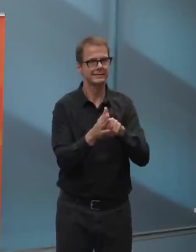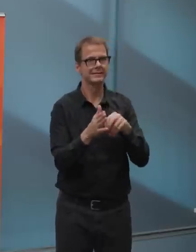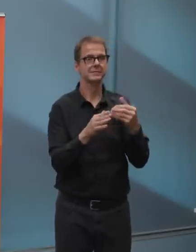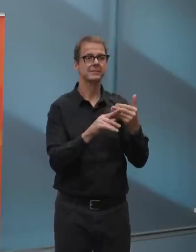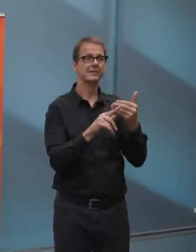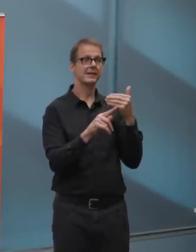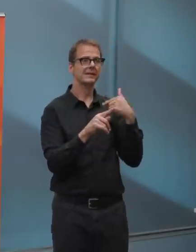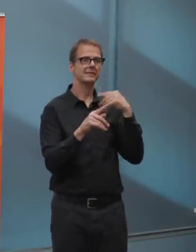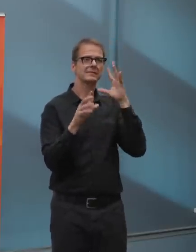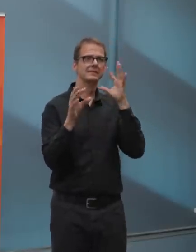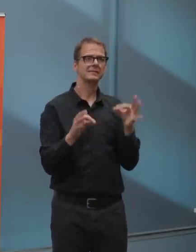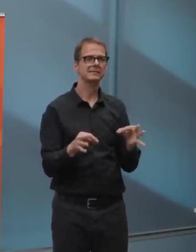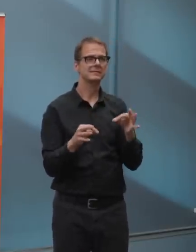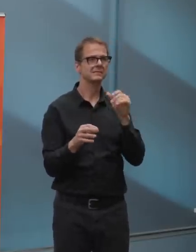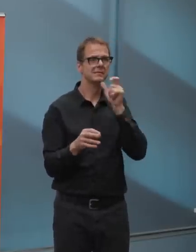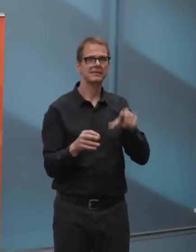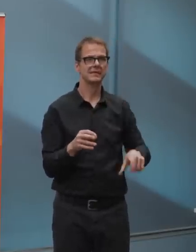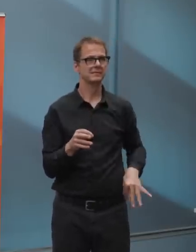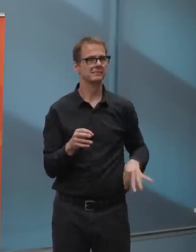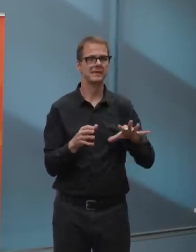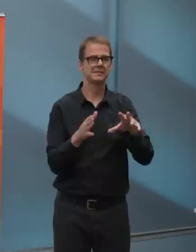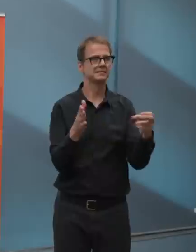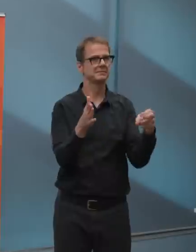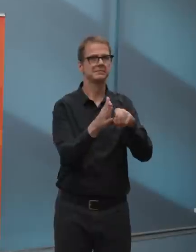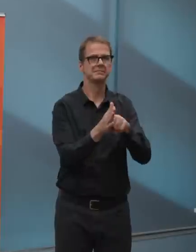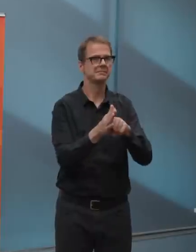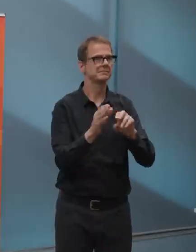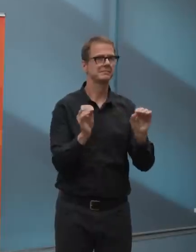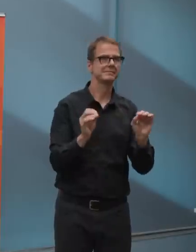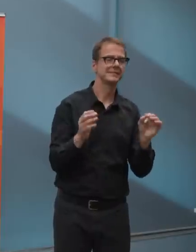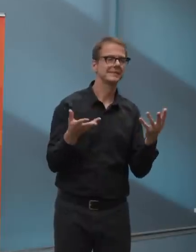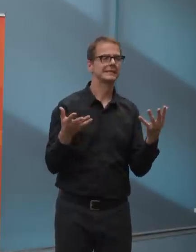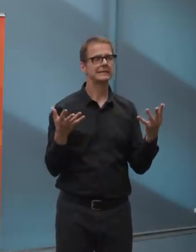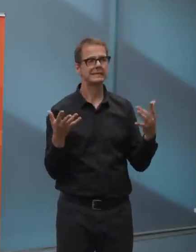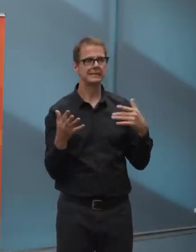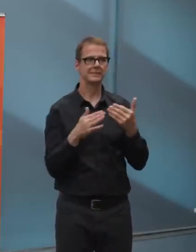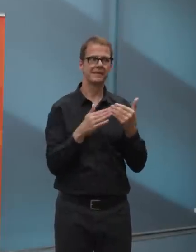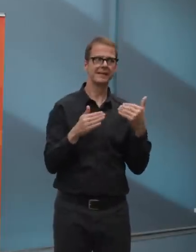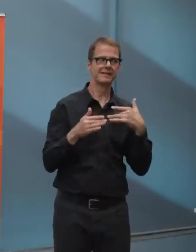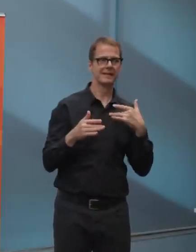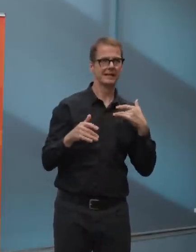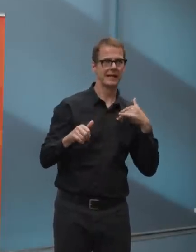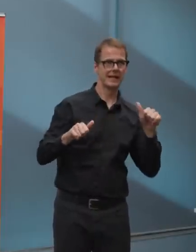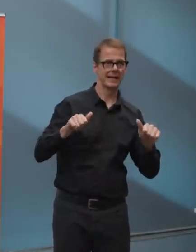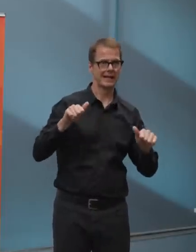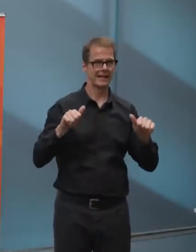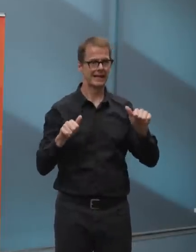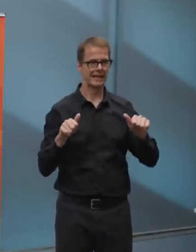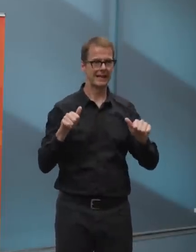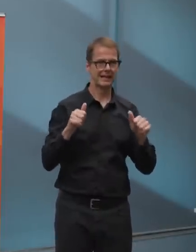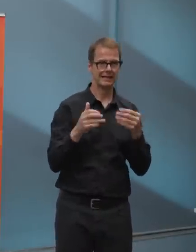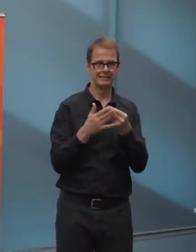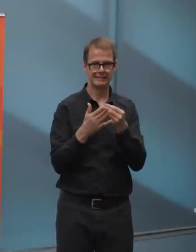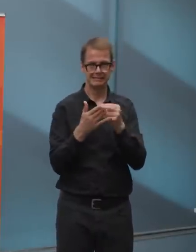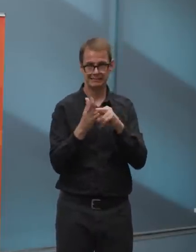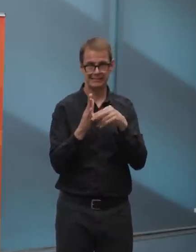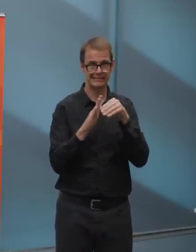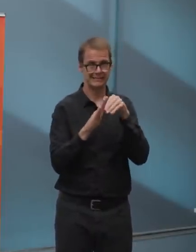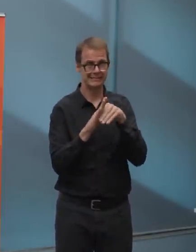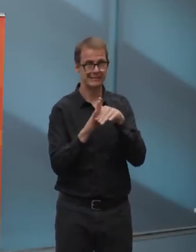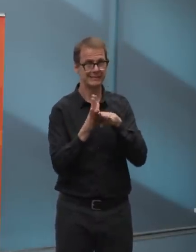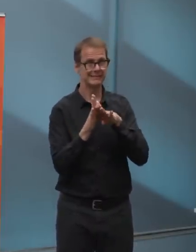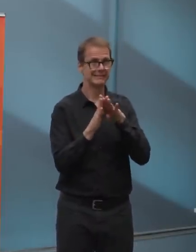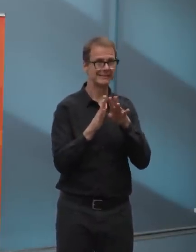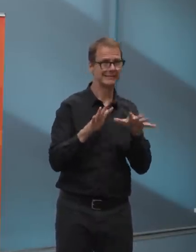had, um, was, was that, uh, having people board at the front of the bus would be potentially unsafe